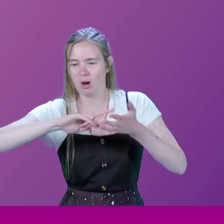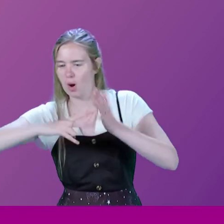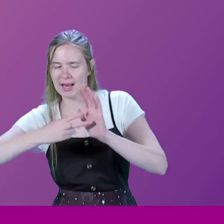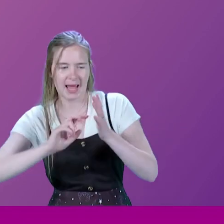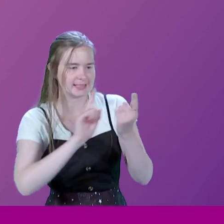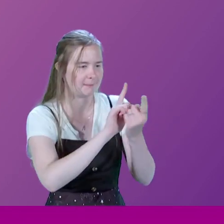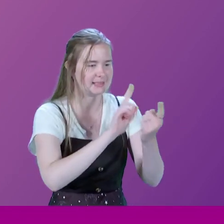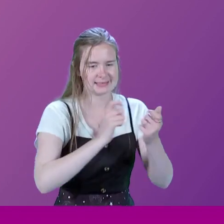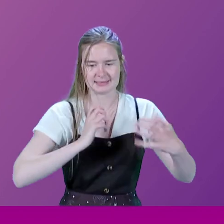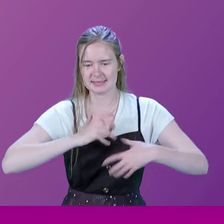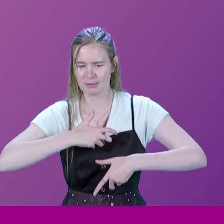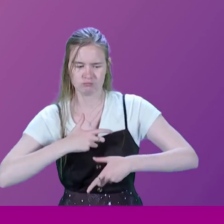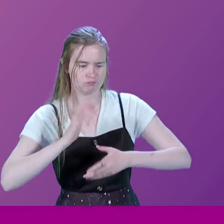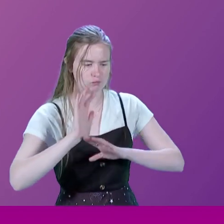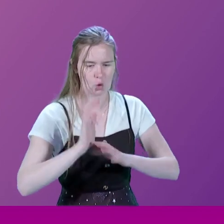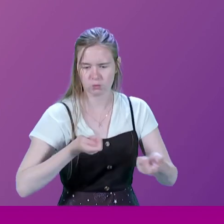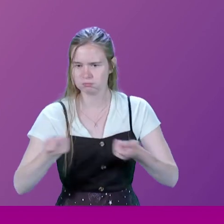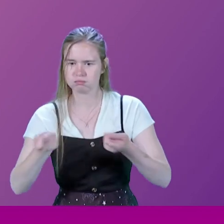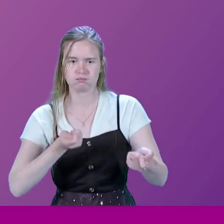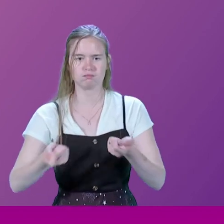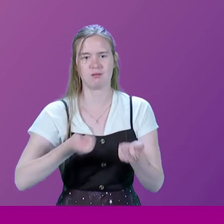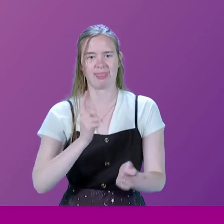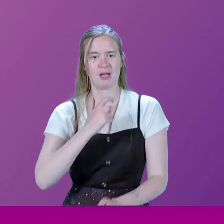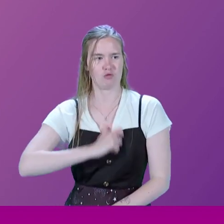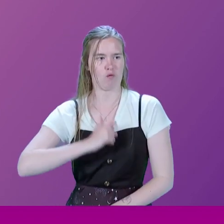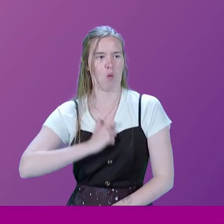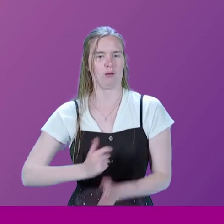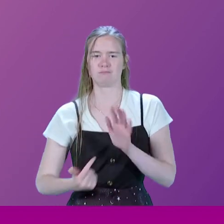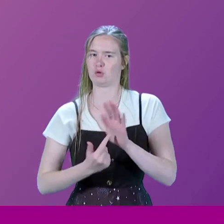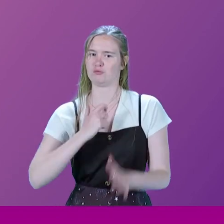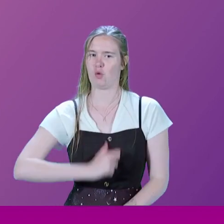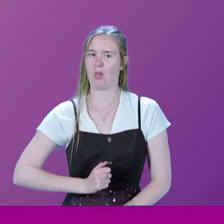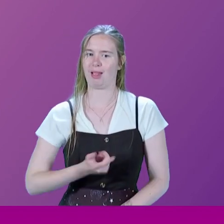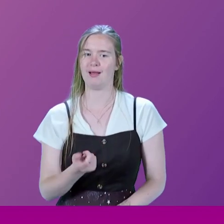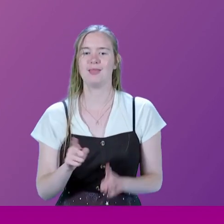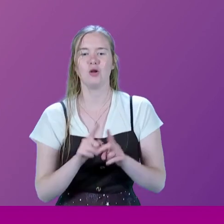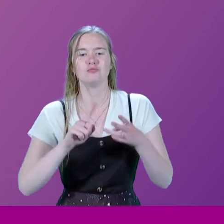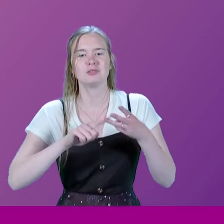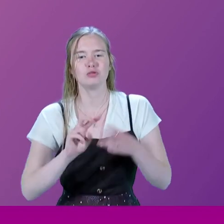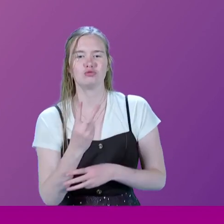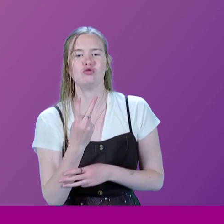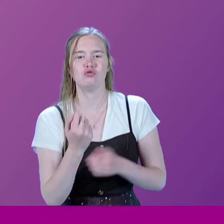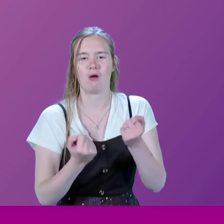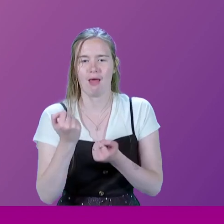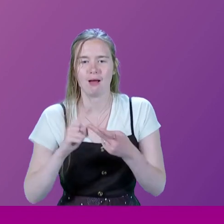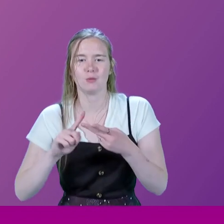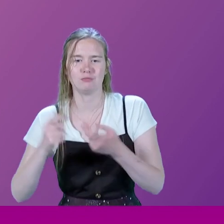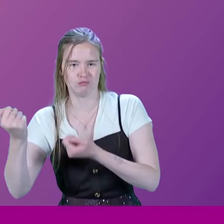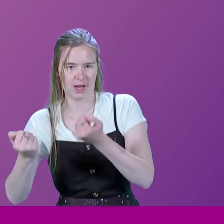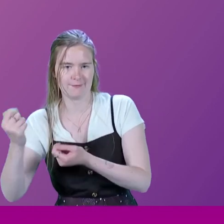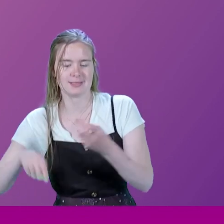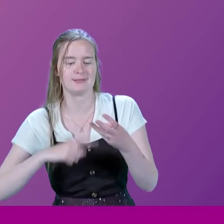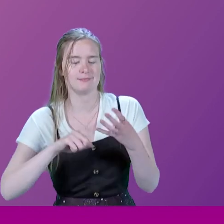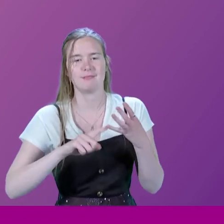things and adapting the program. That is the pivotal role. And then, normally, two runners, one who drives the van and the other who,